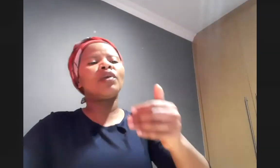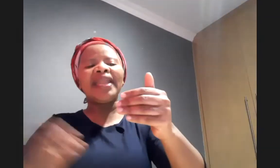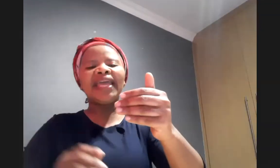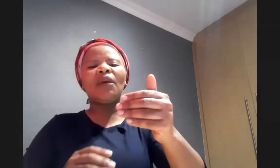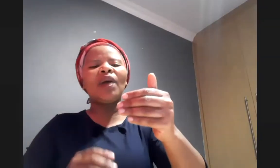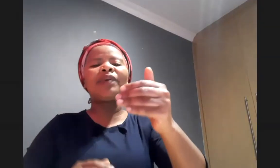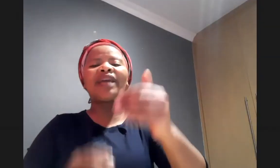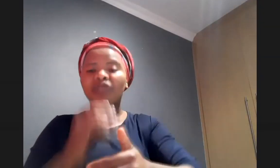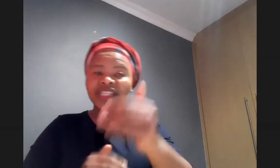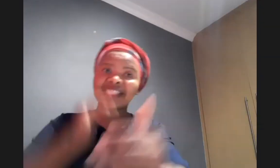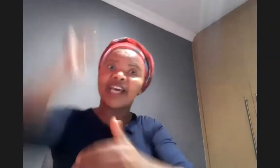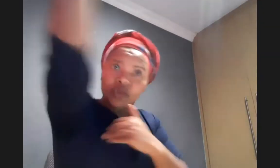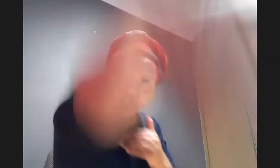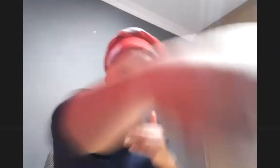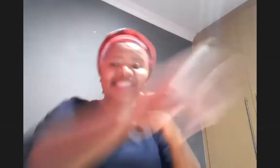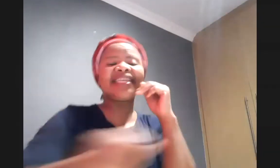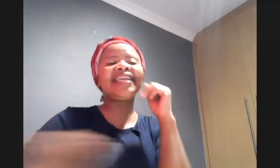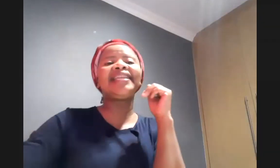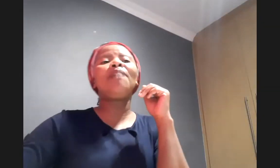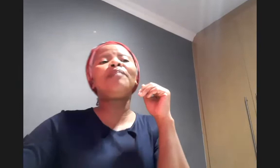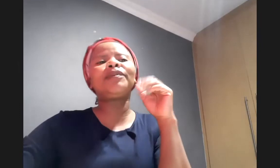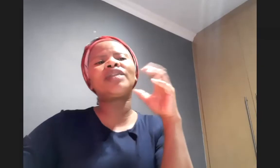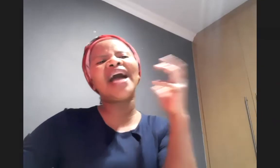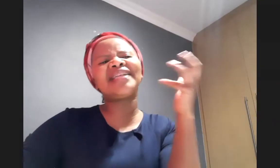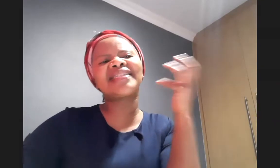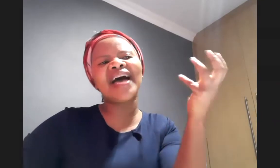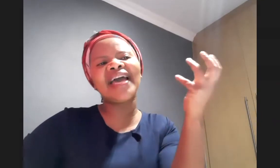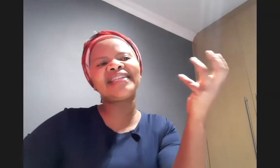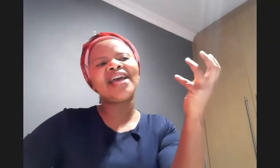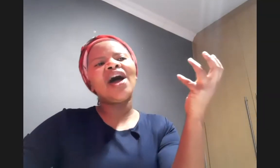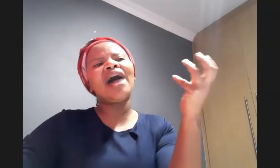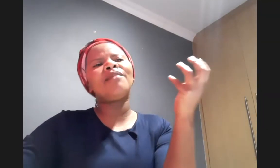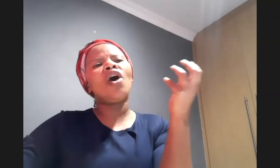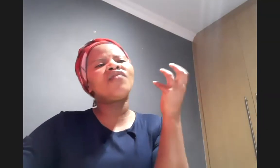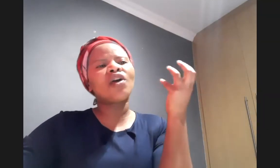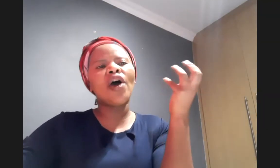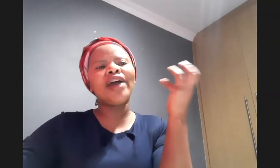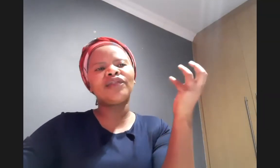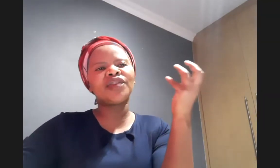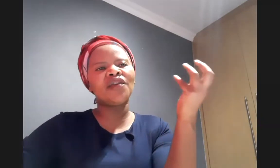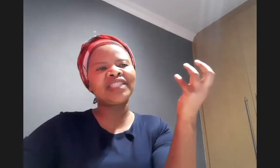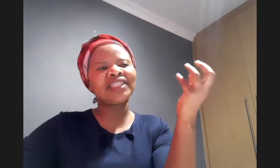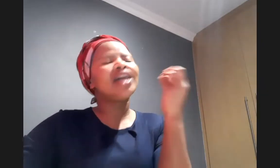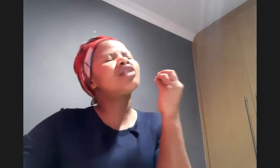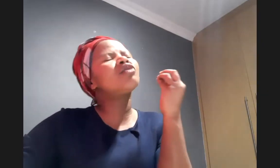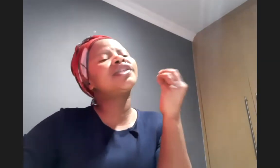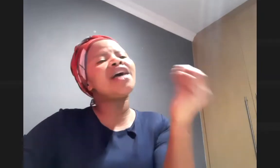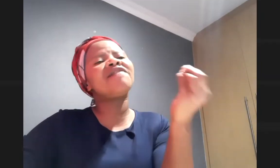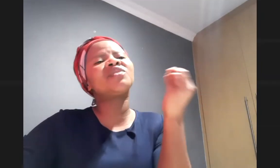in a way we become jesus to jesus in people so the other side um of the coin of service through service we